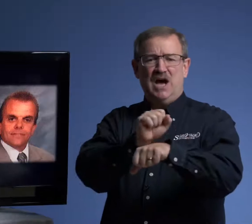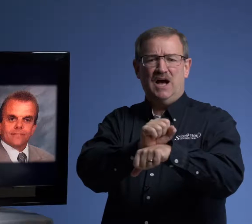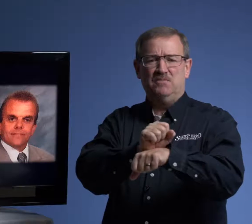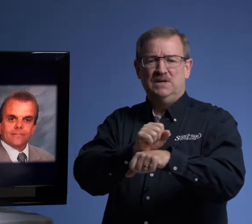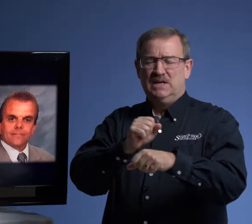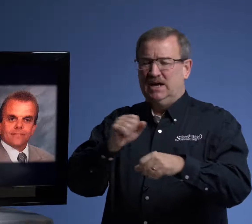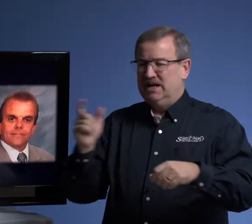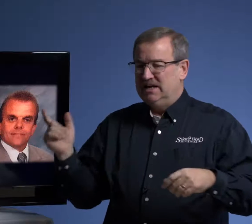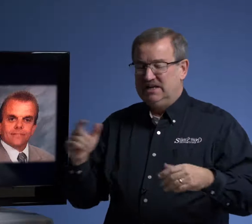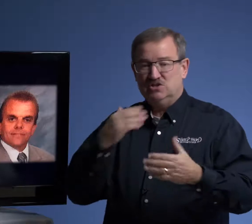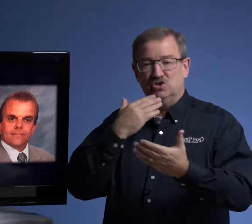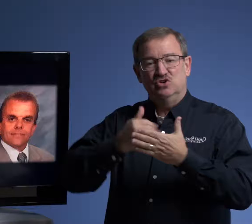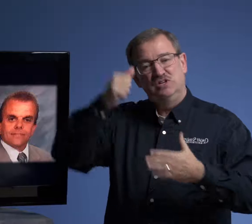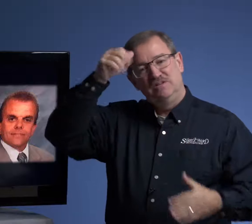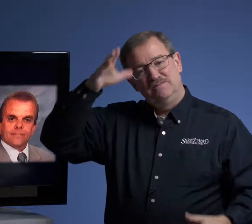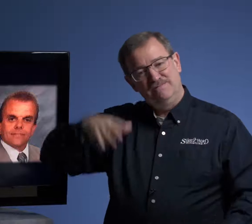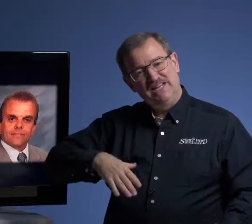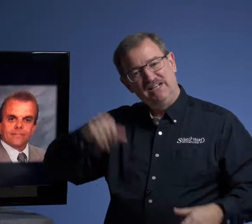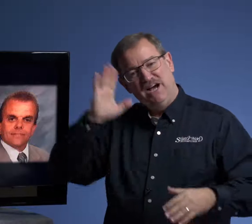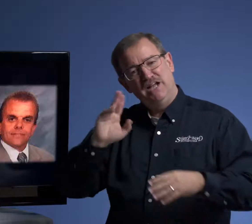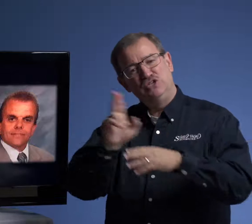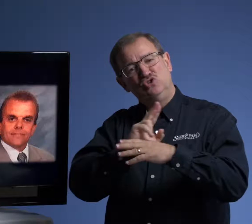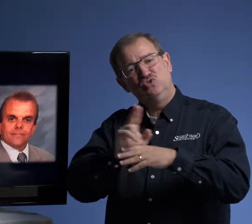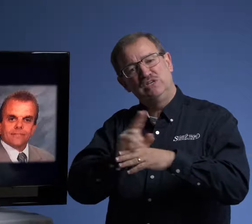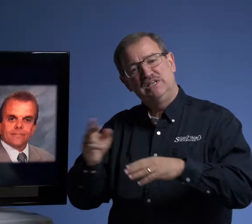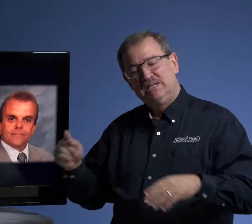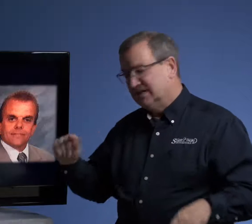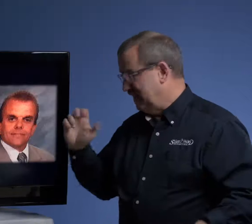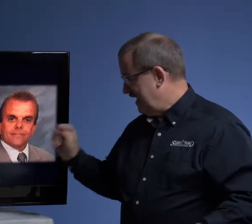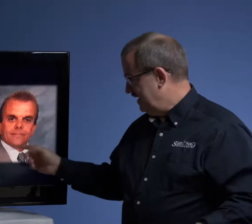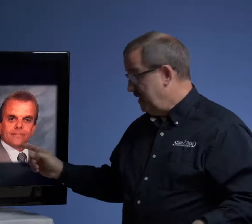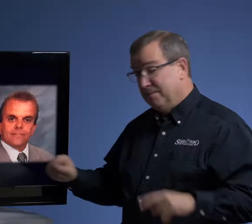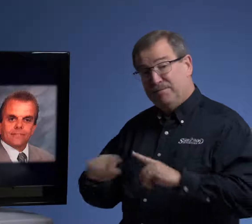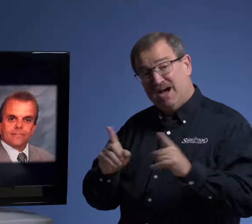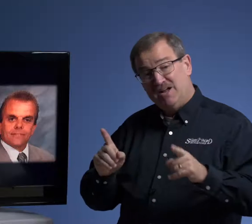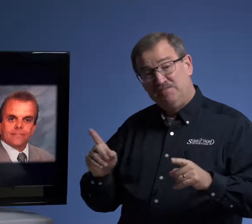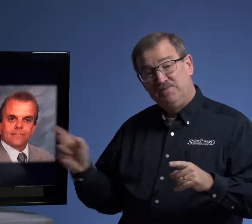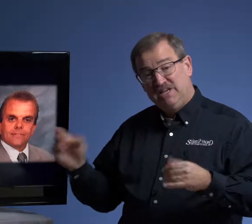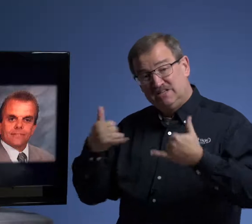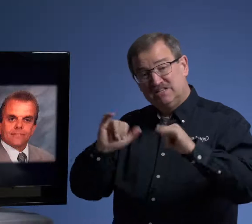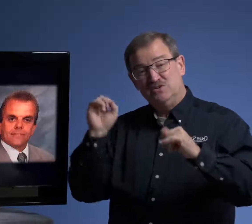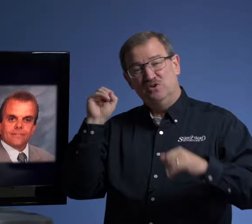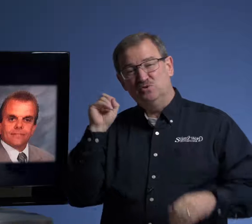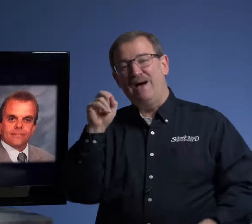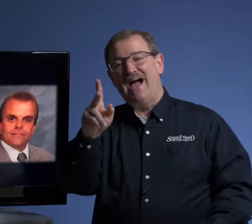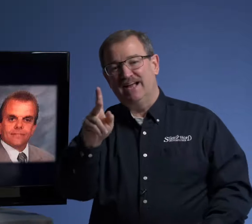job. He's a good man. God is using Glenn, but he still goes back